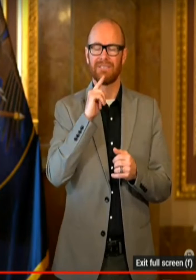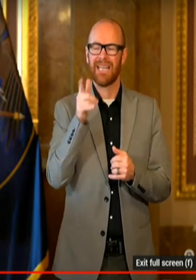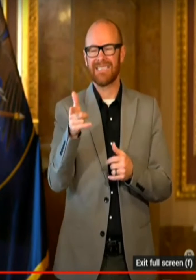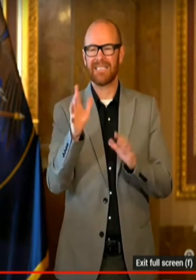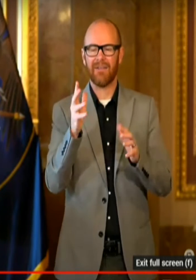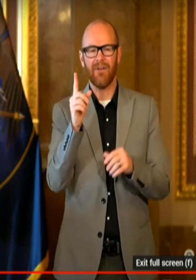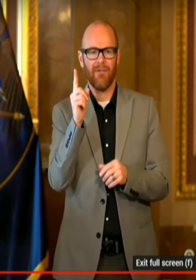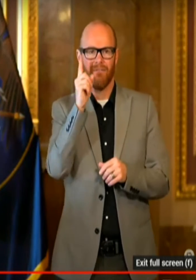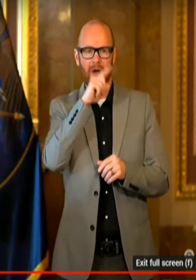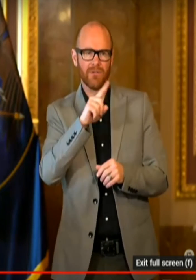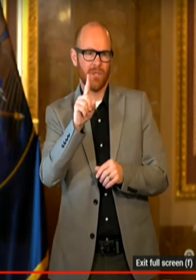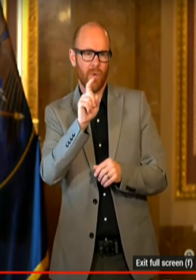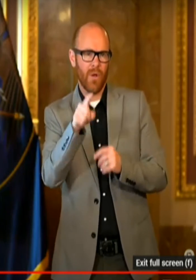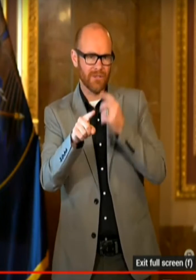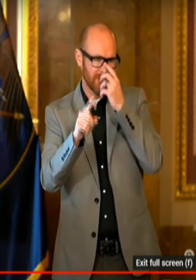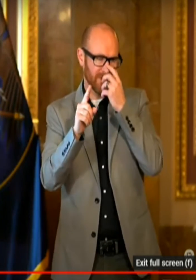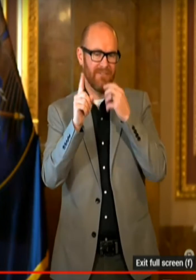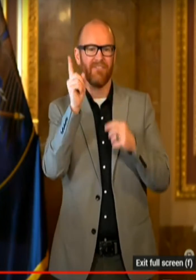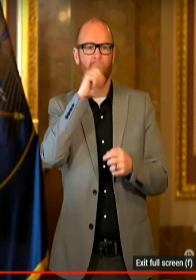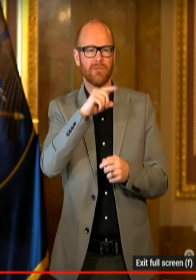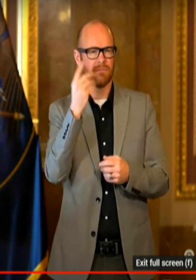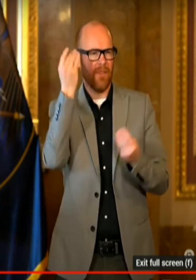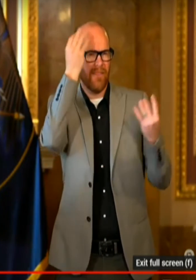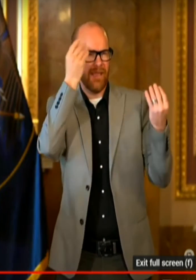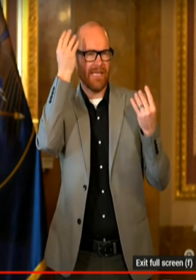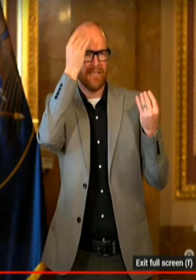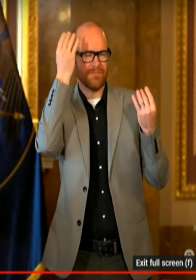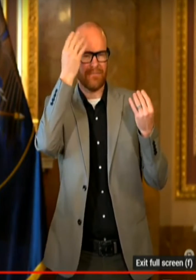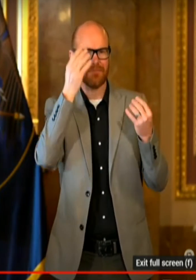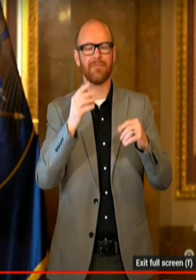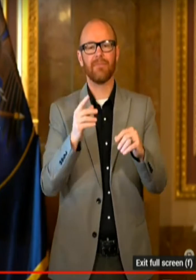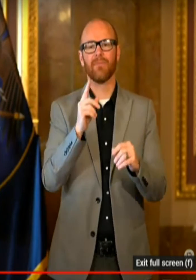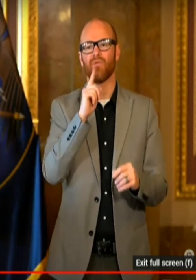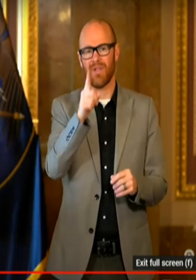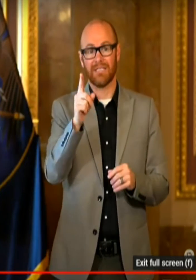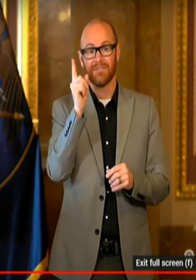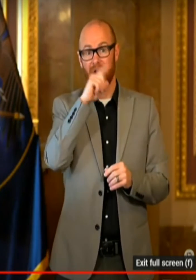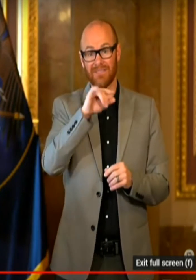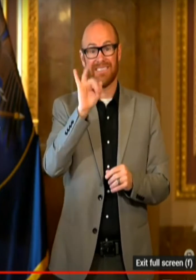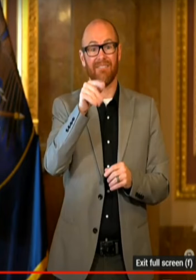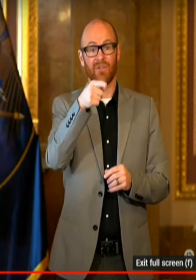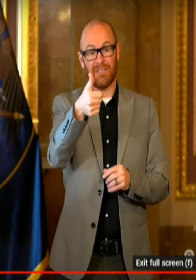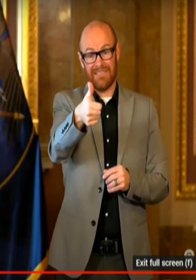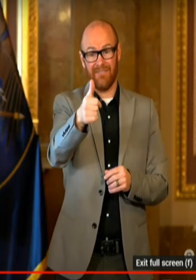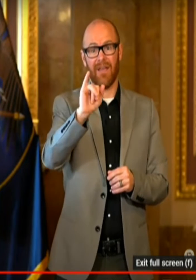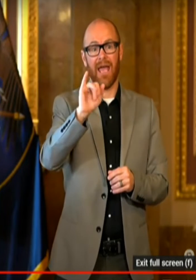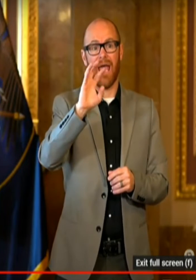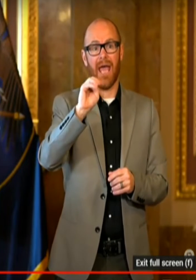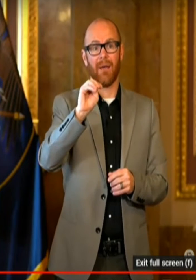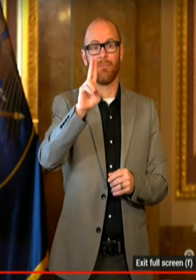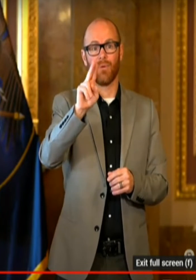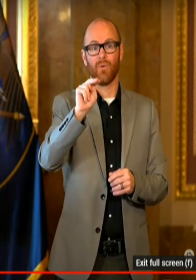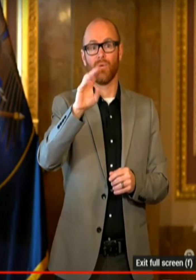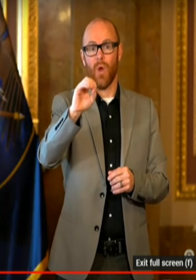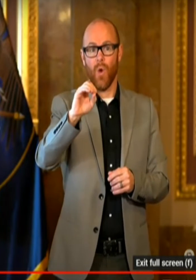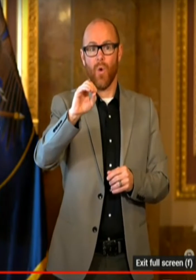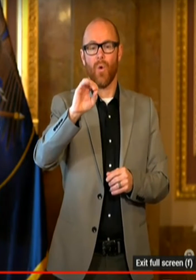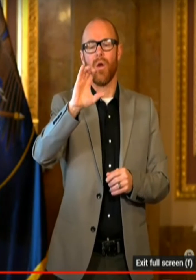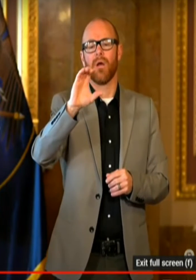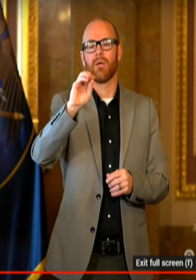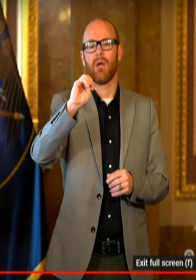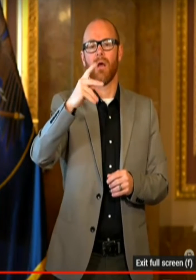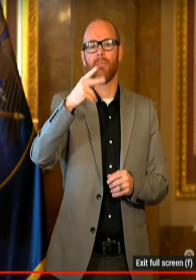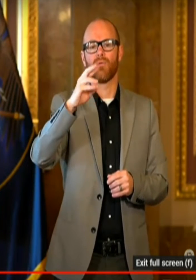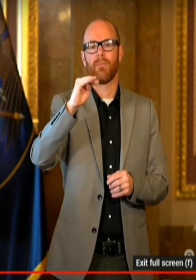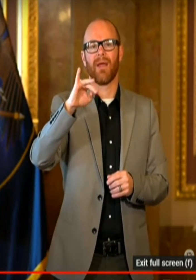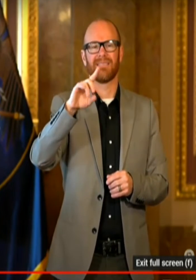question. It's a false dichotomy. It is absolutely false that if you're immunocompromised, you can't protect yourself from COVID